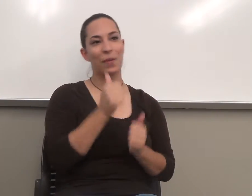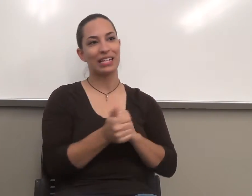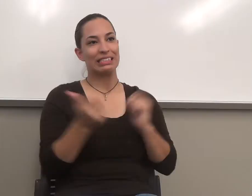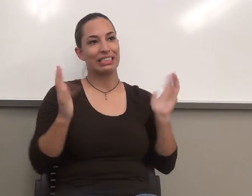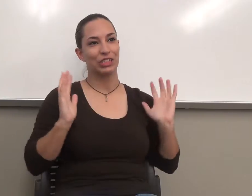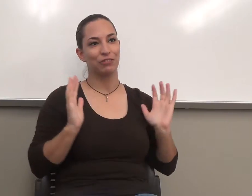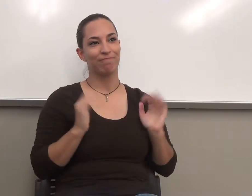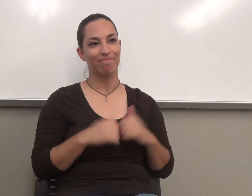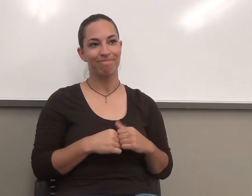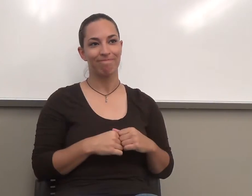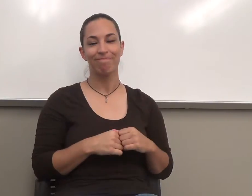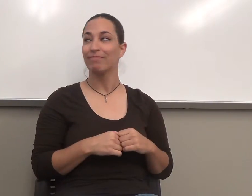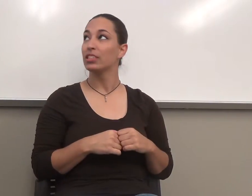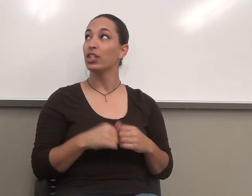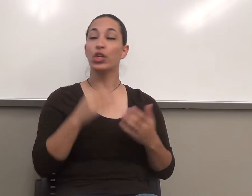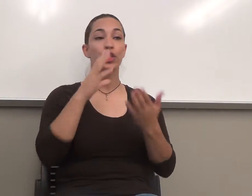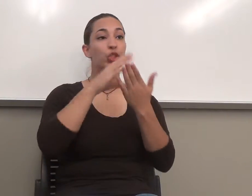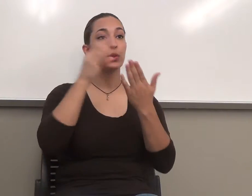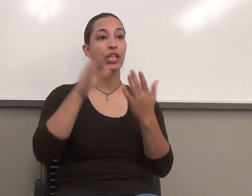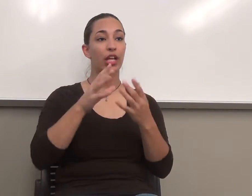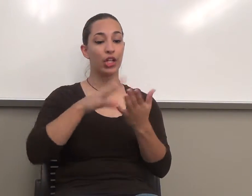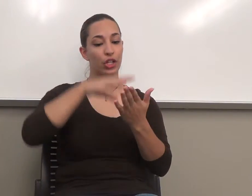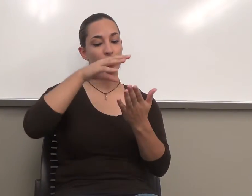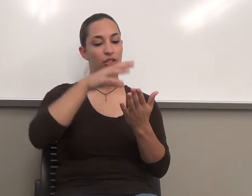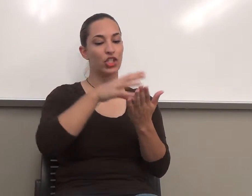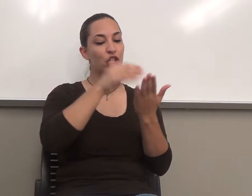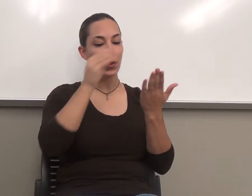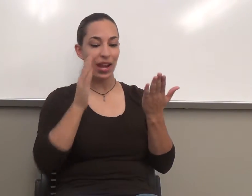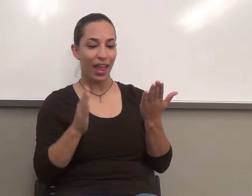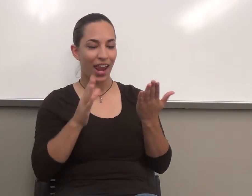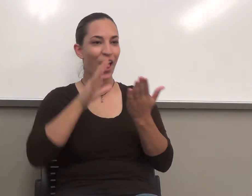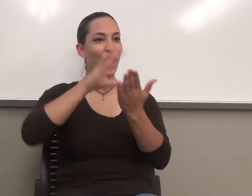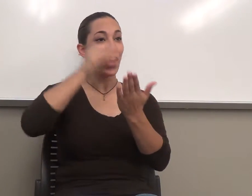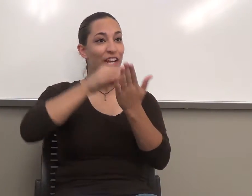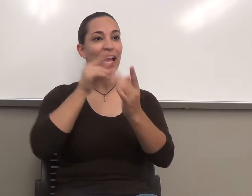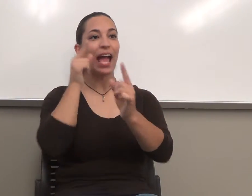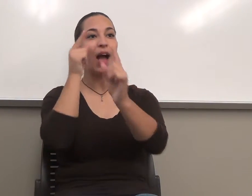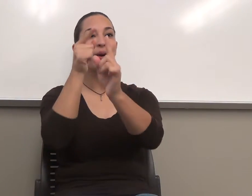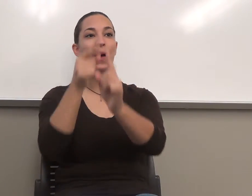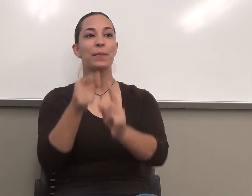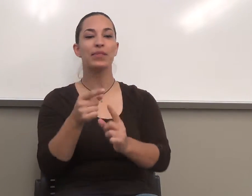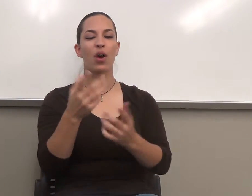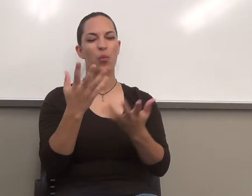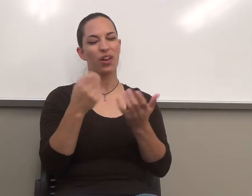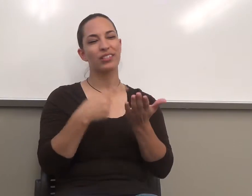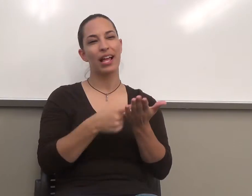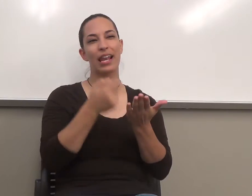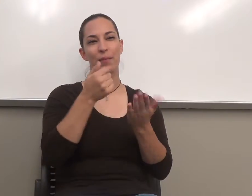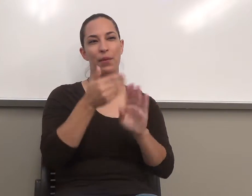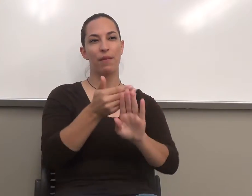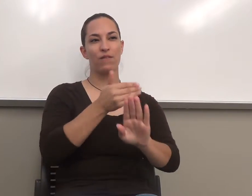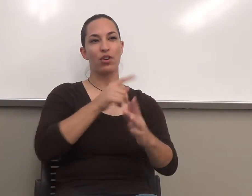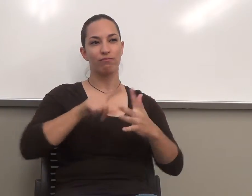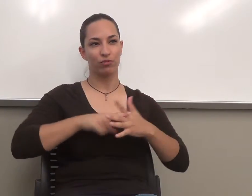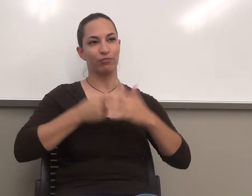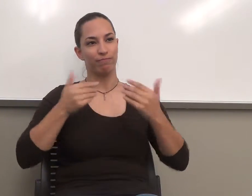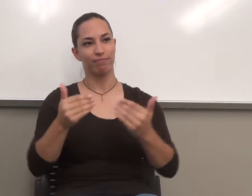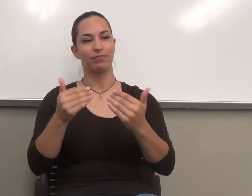Student learning outcomes. I like to talk about these a little bit before we get started because one of the things I do